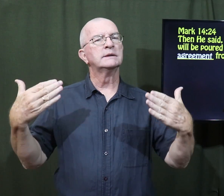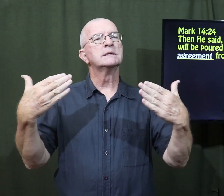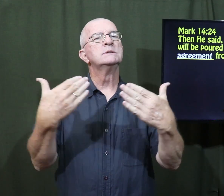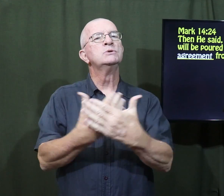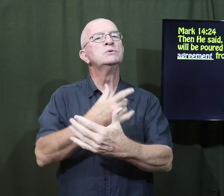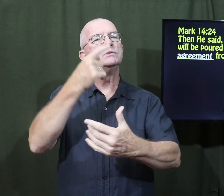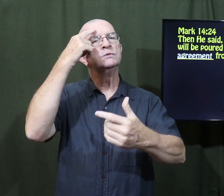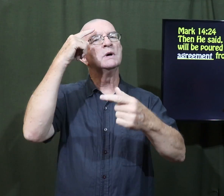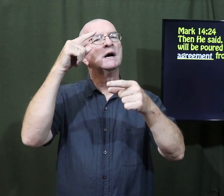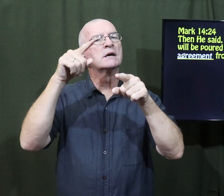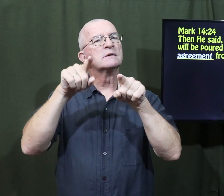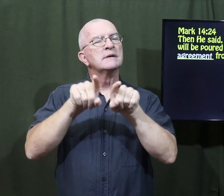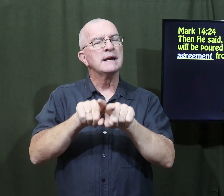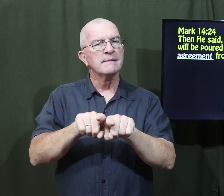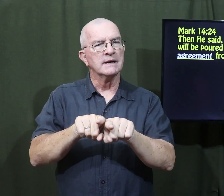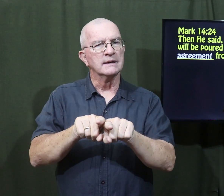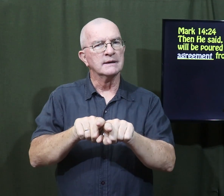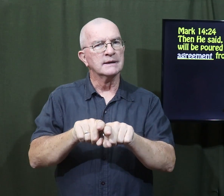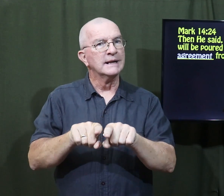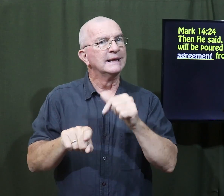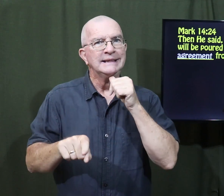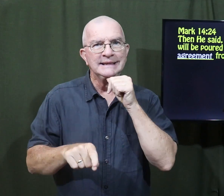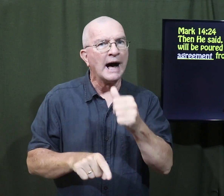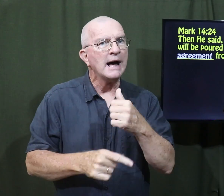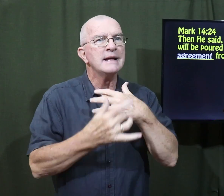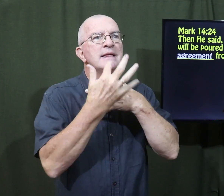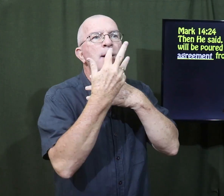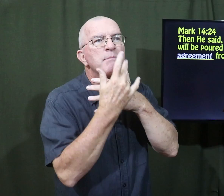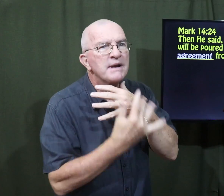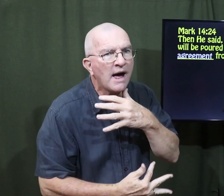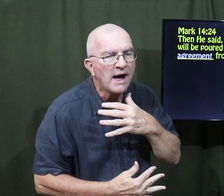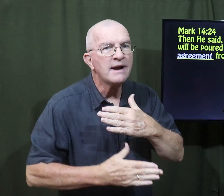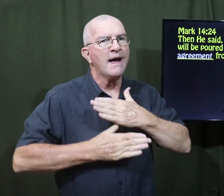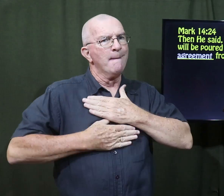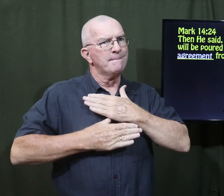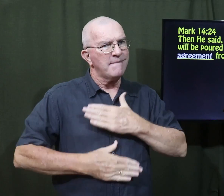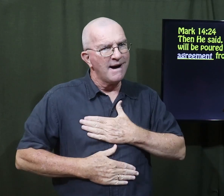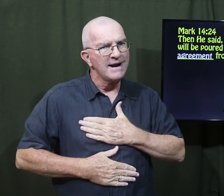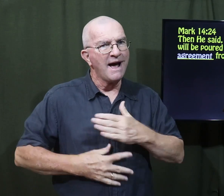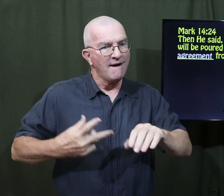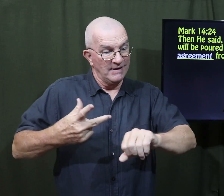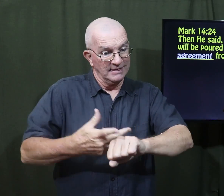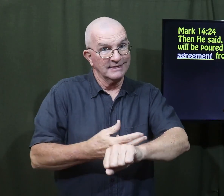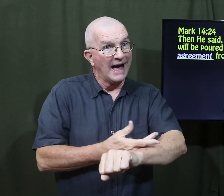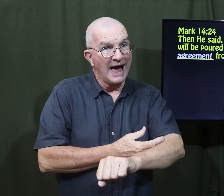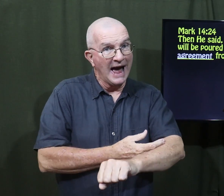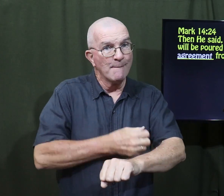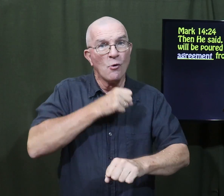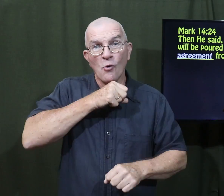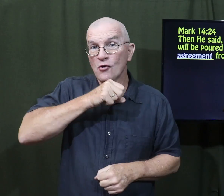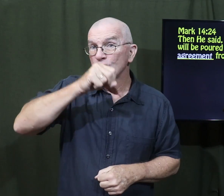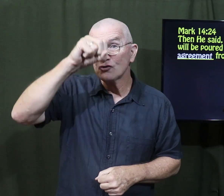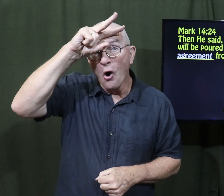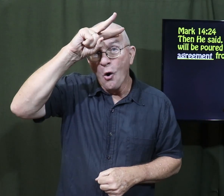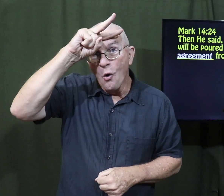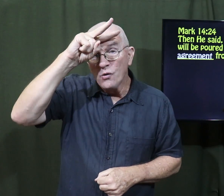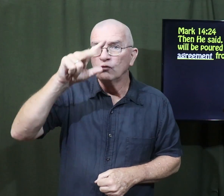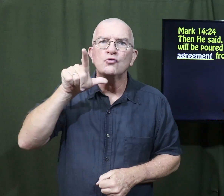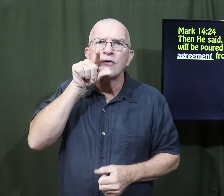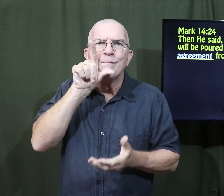that. But the new agreement is not the blood and body of a ram